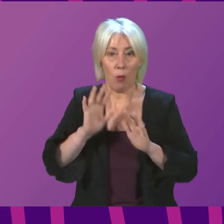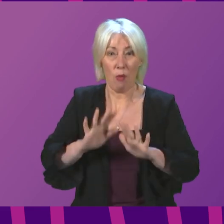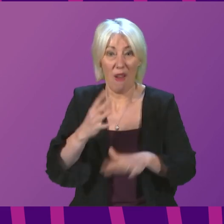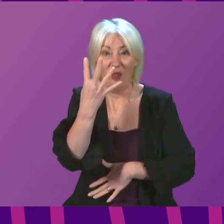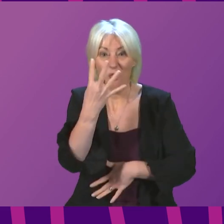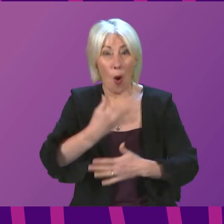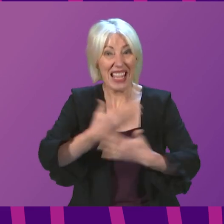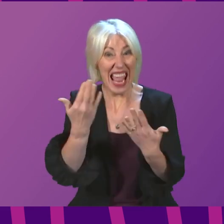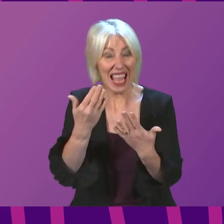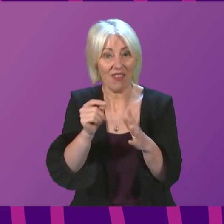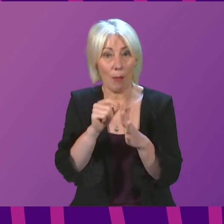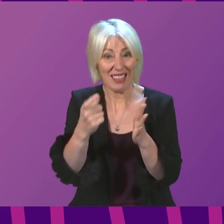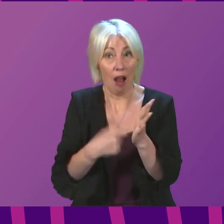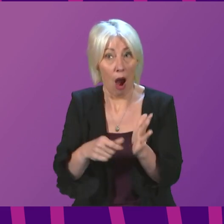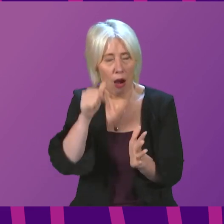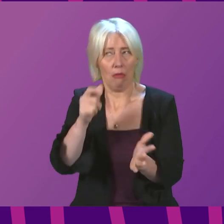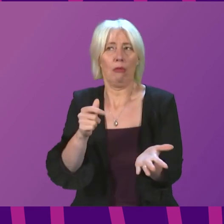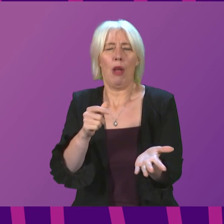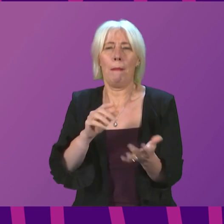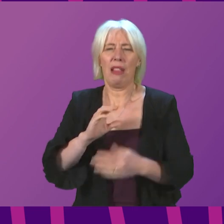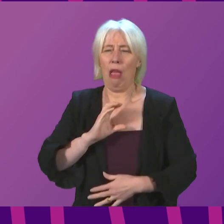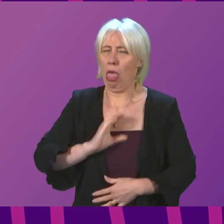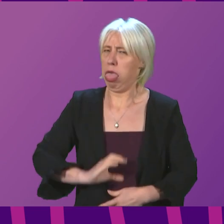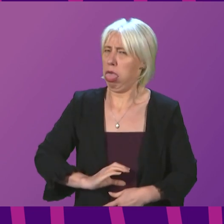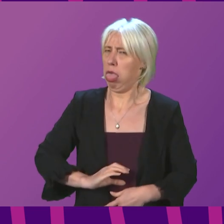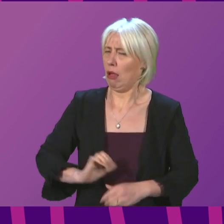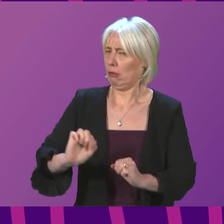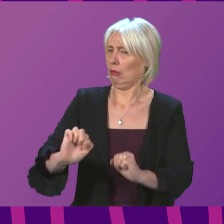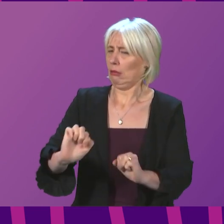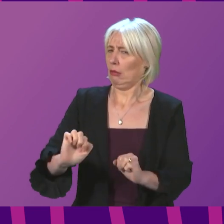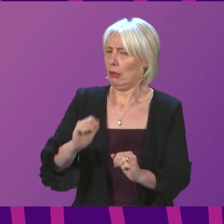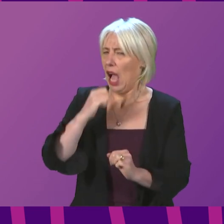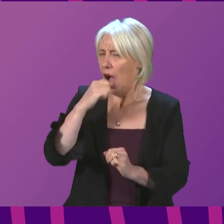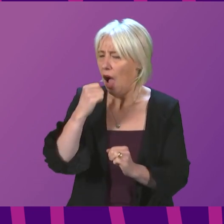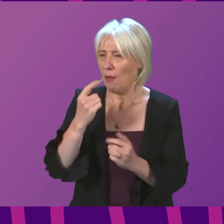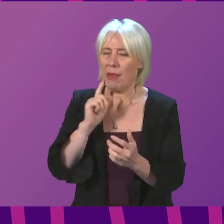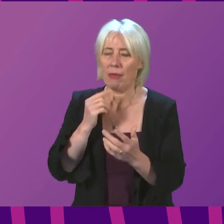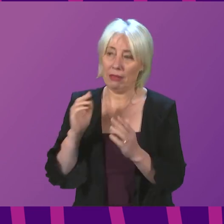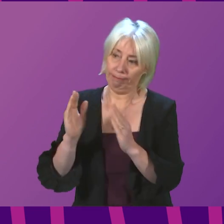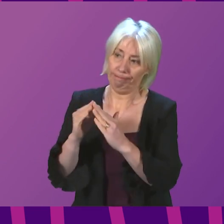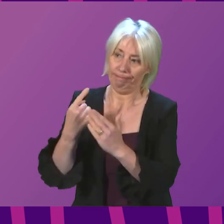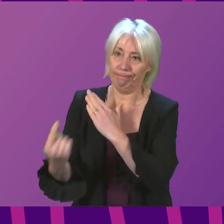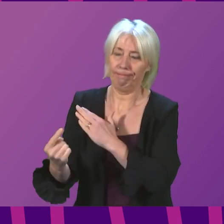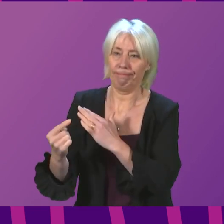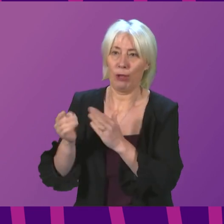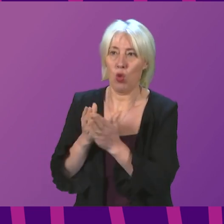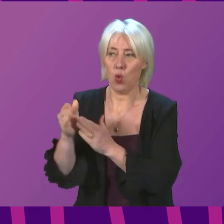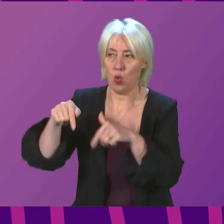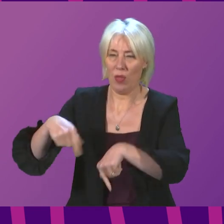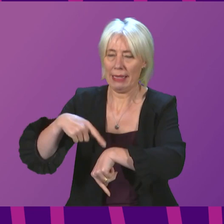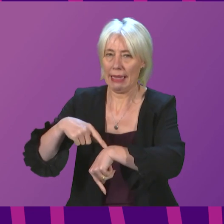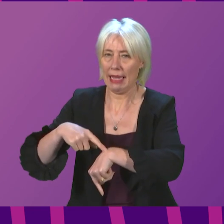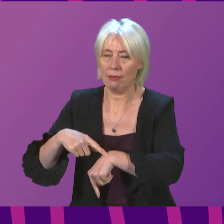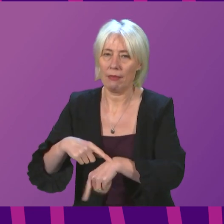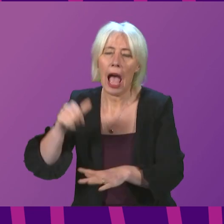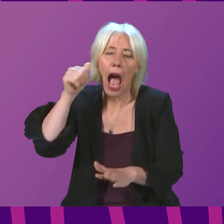This undermines confidence in our testing system, particularly when people are having to isolate over the festive period. I realise that this